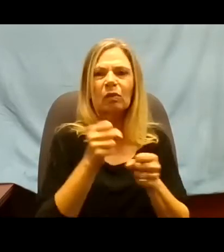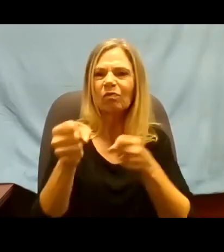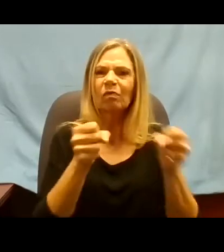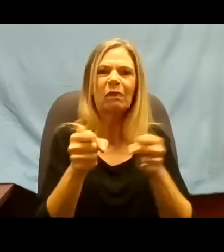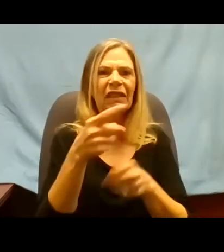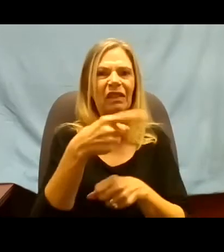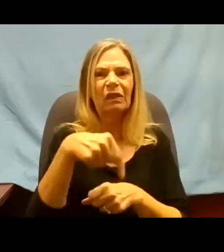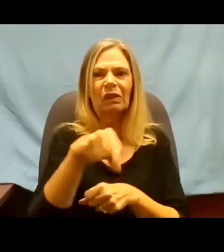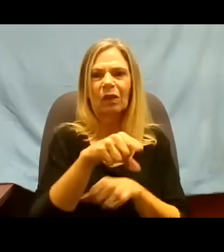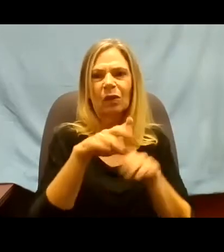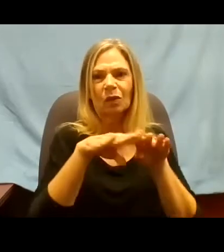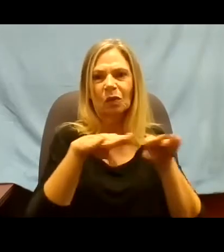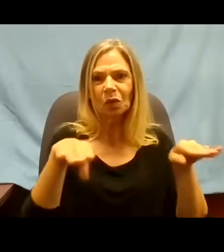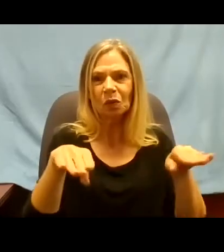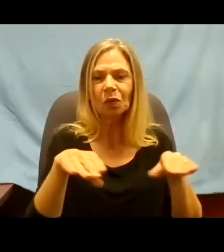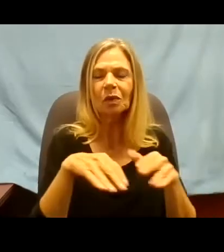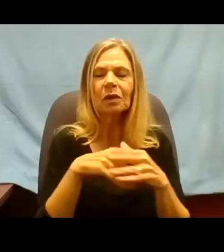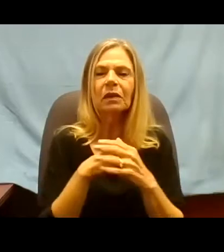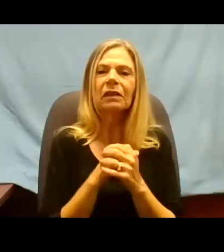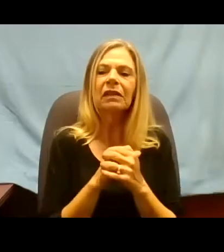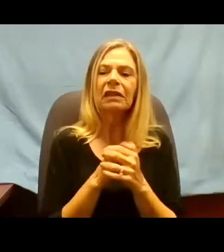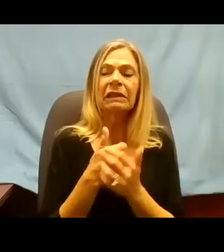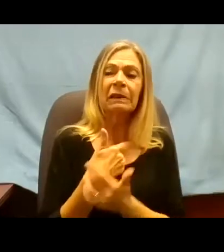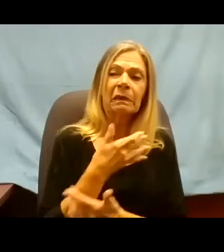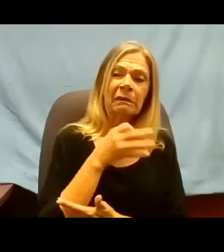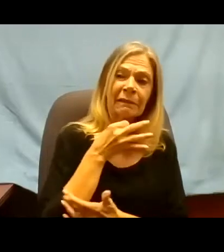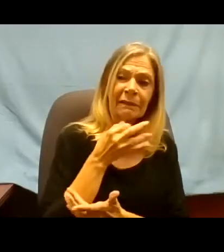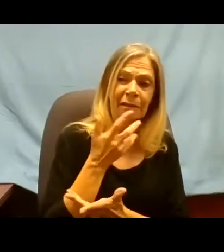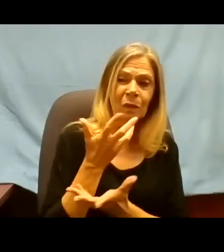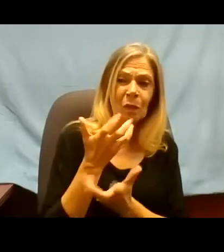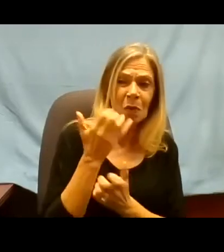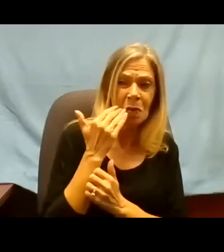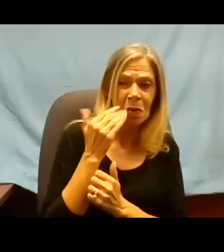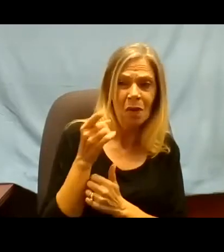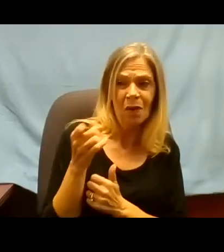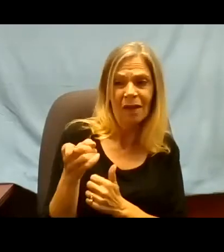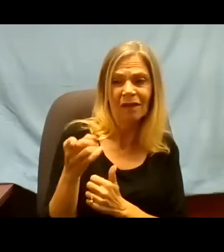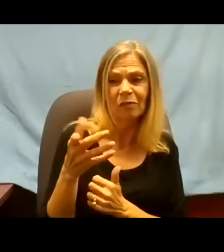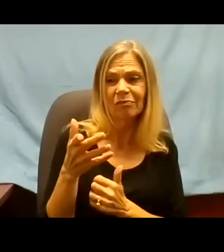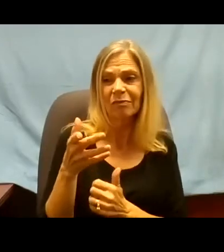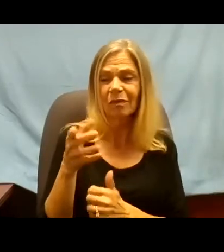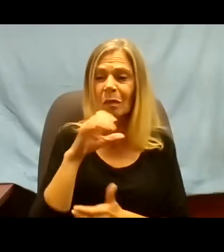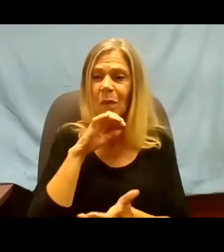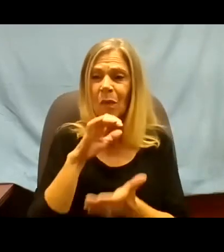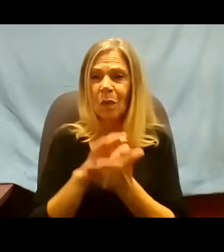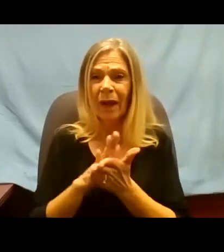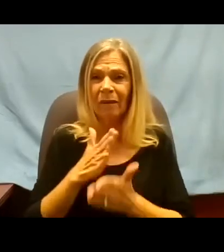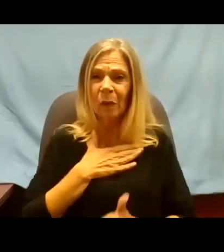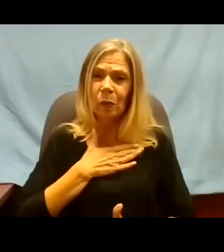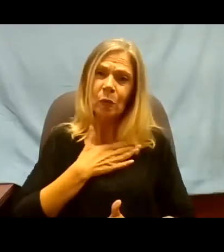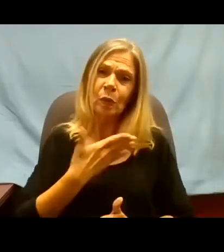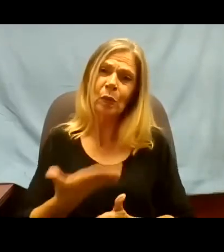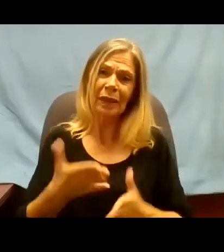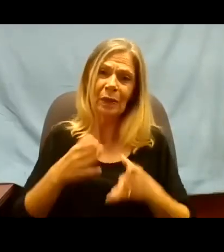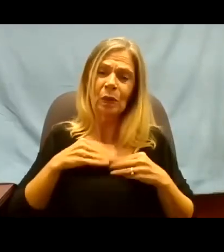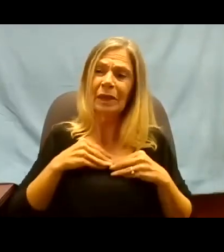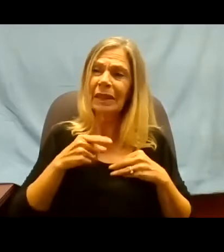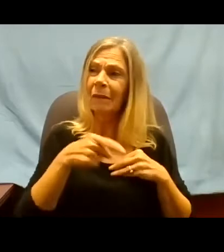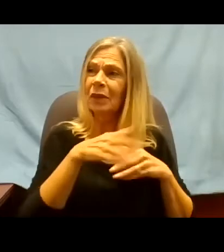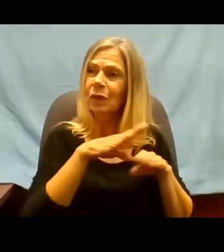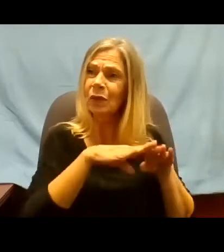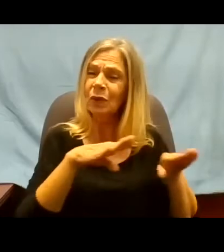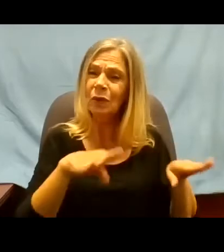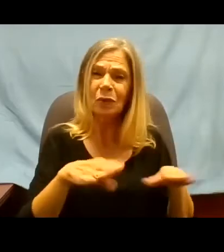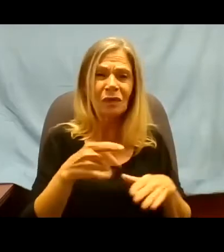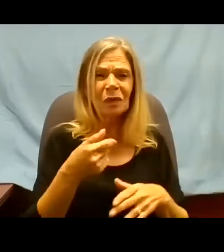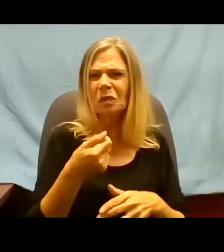We wanted to know if you and your wife would take them. We don't have a foster home that could take them. Would you and your wife take them for a couple